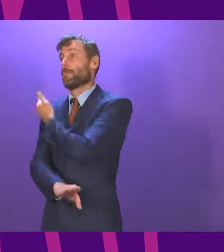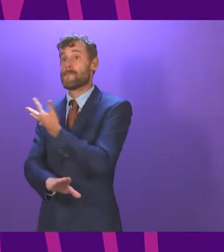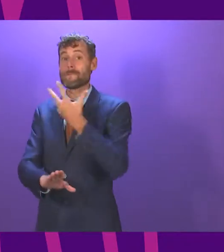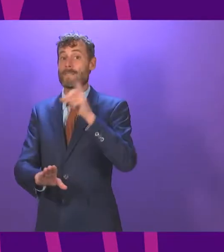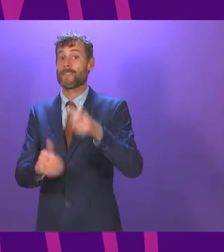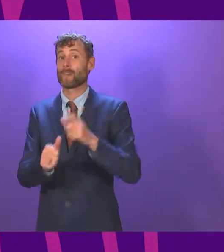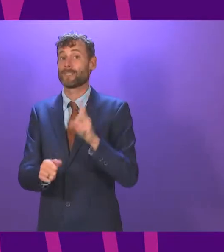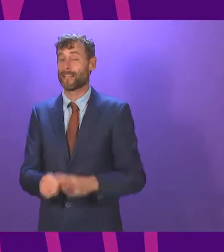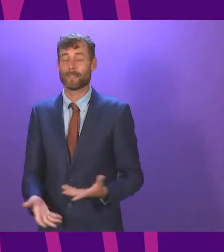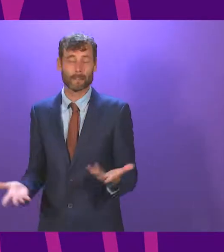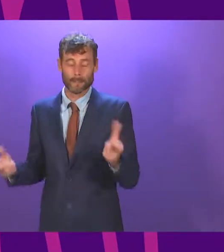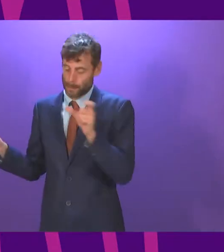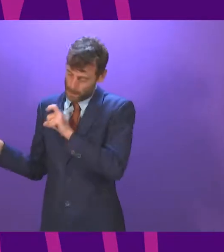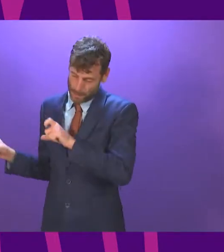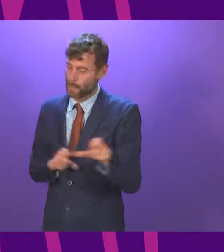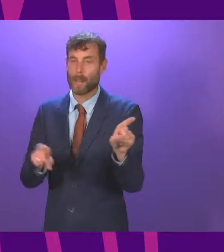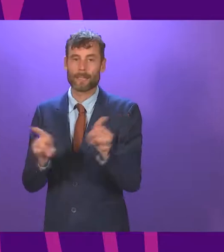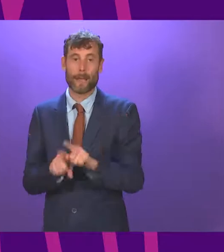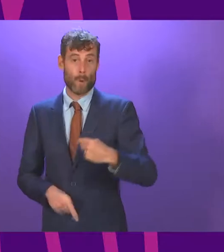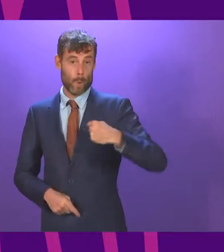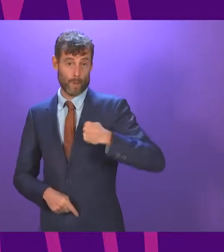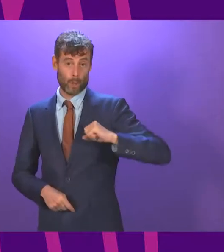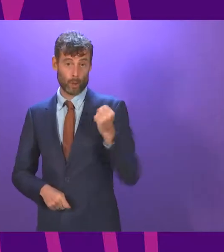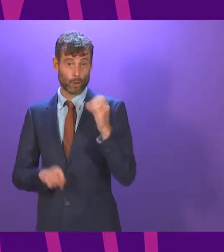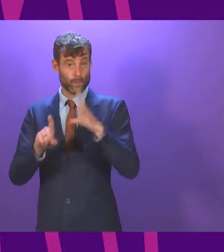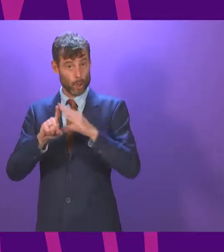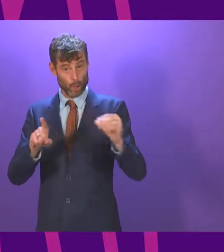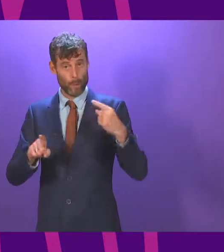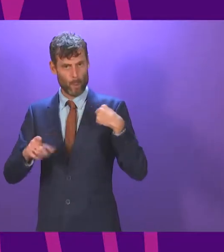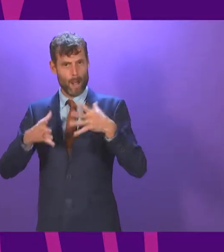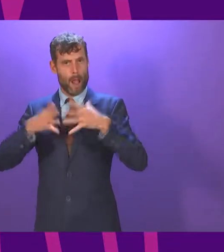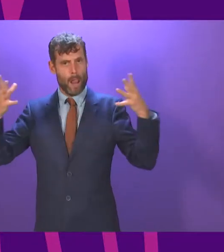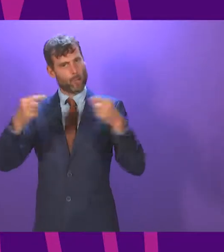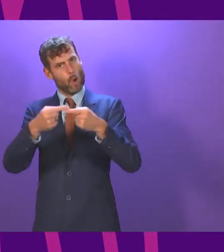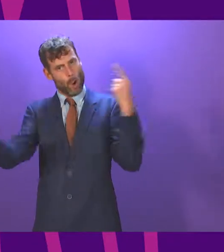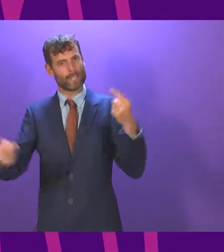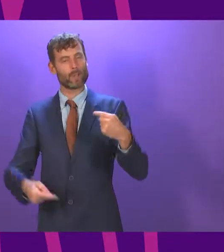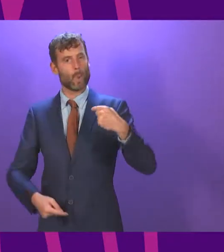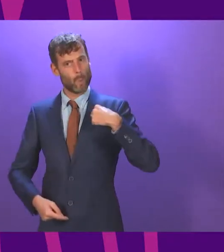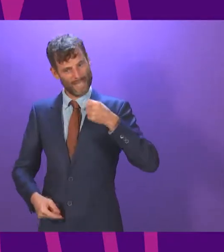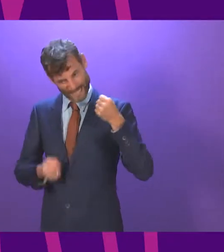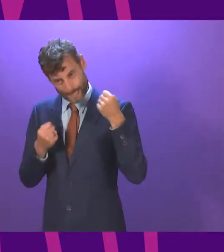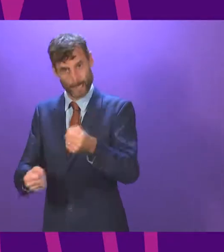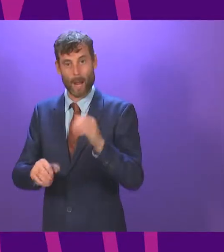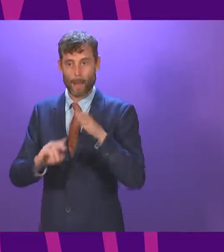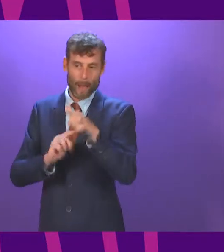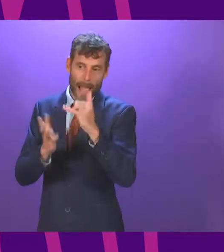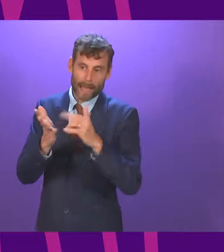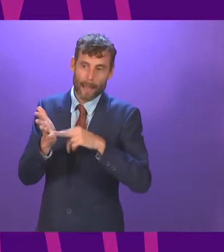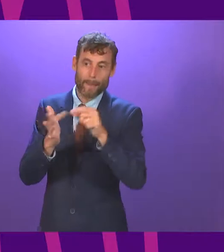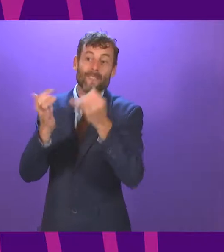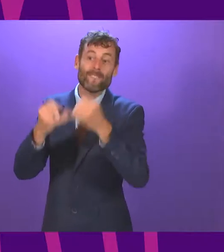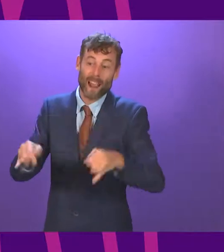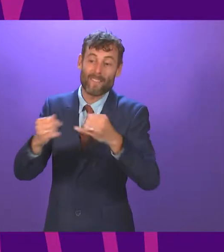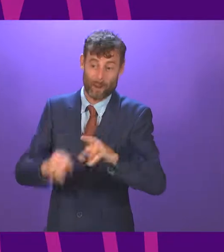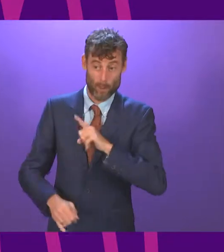largest opposition party, are getting on with the job of building Scotland's real alternative. The more the SNP preside over failures, the more they let